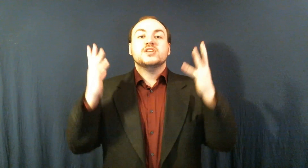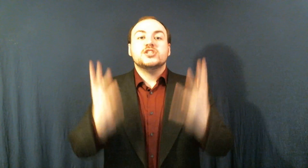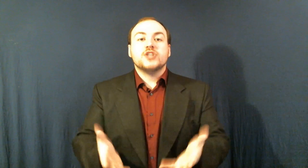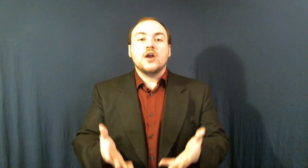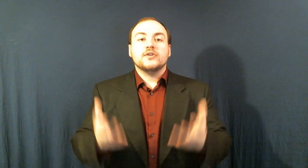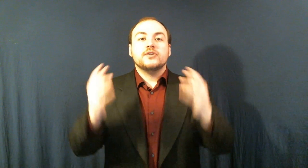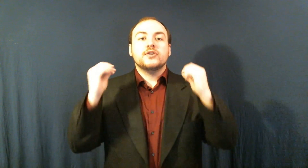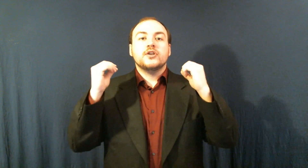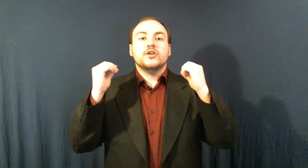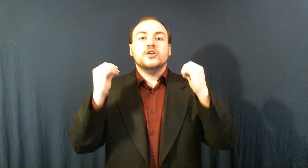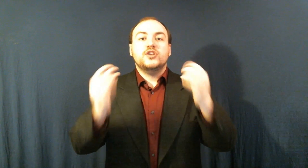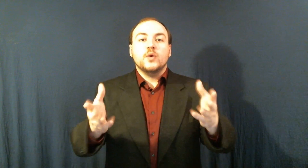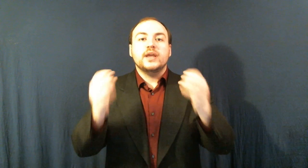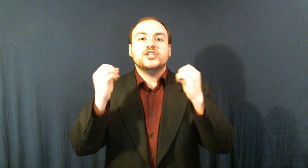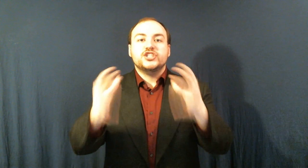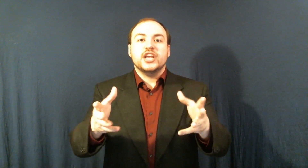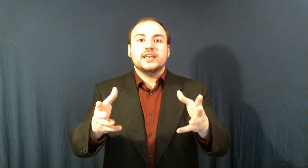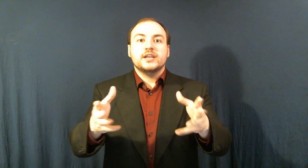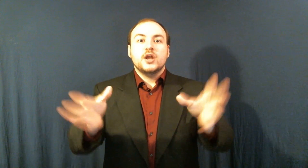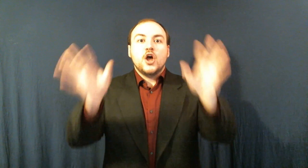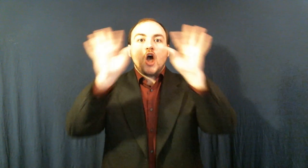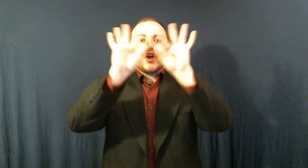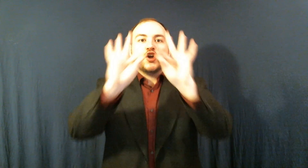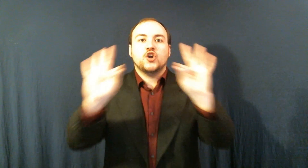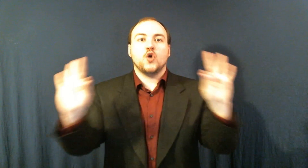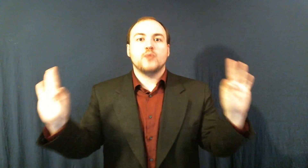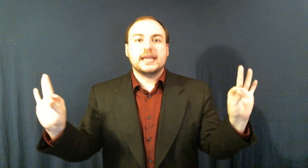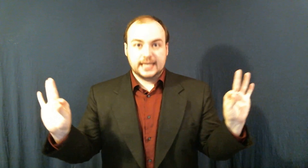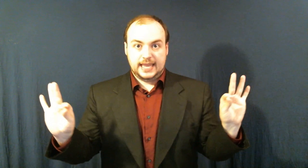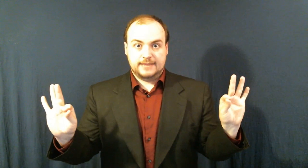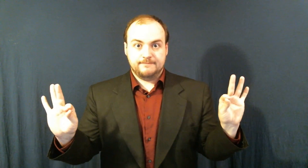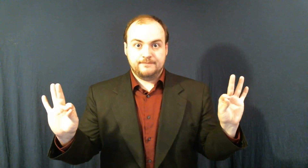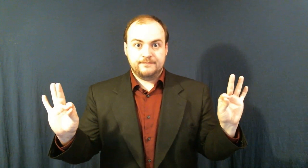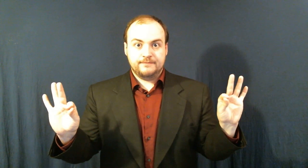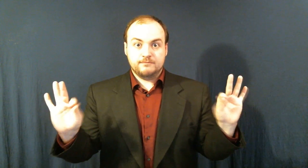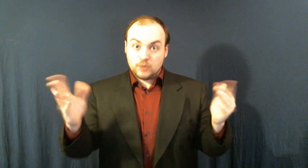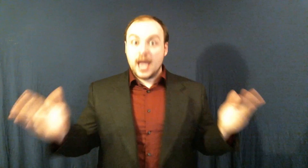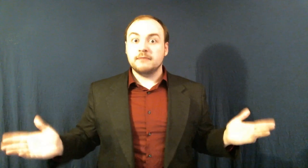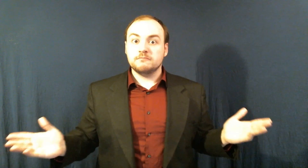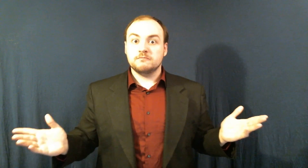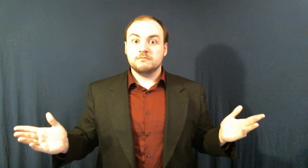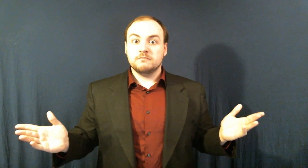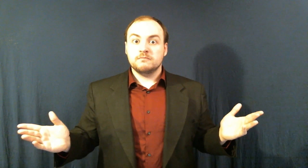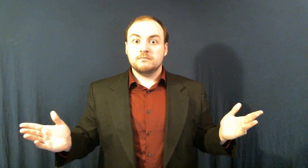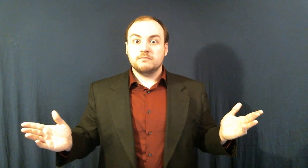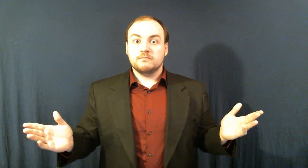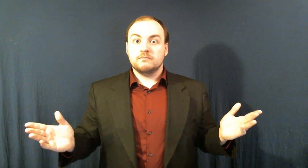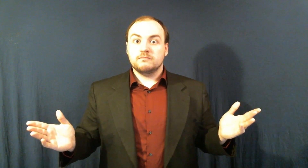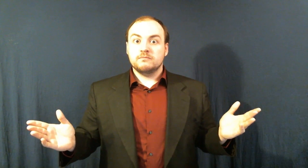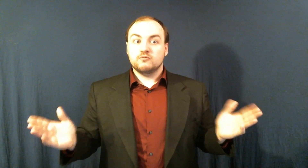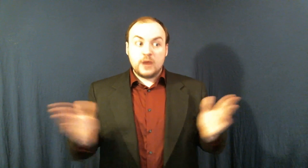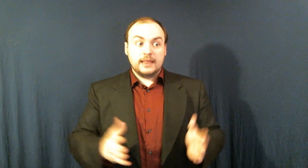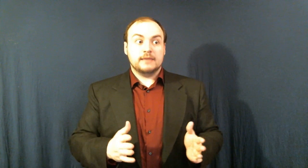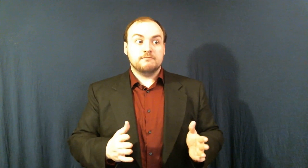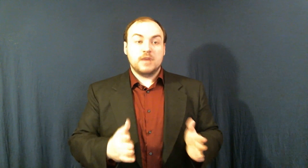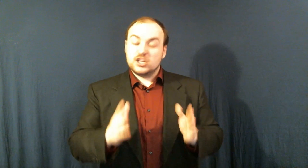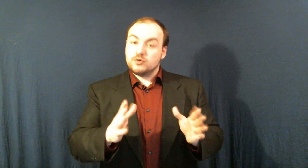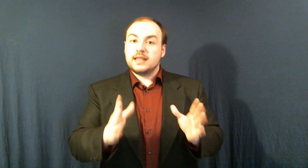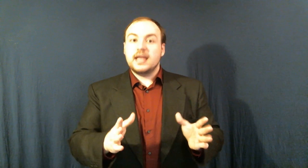Start doing shit correctly Okay Really It's right